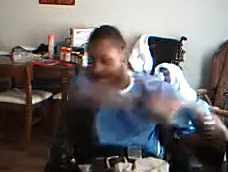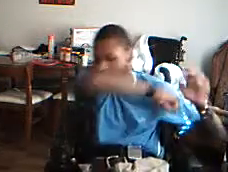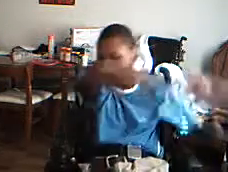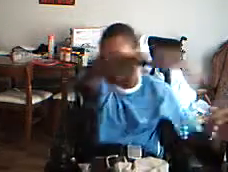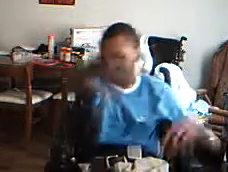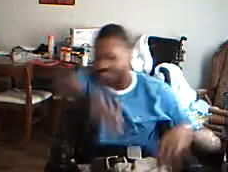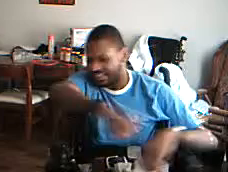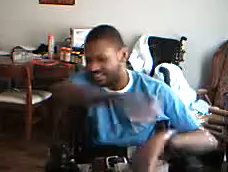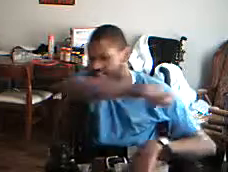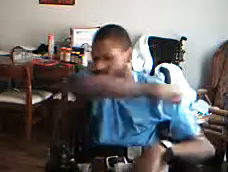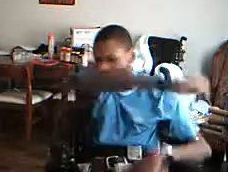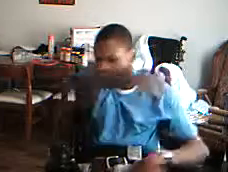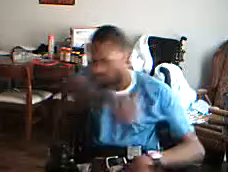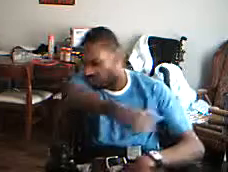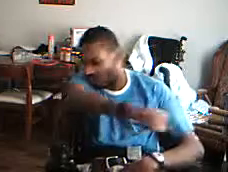As a strike.